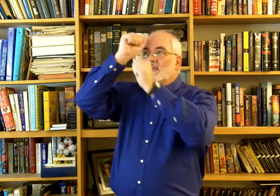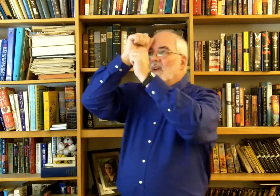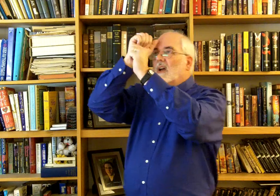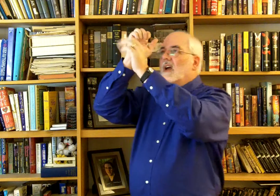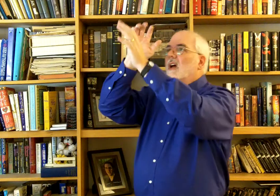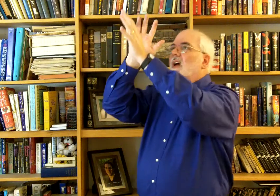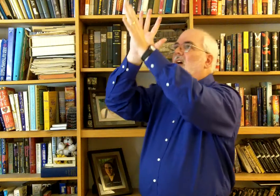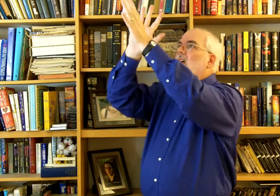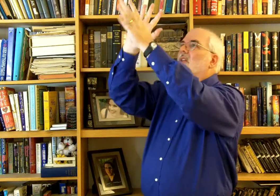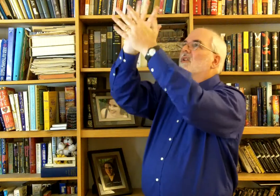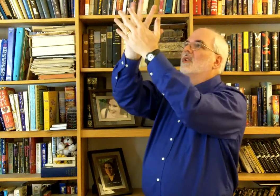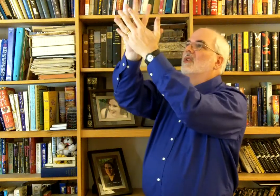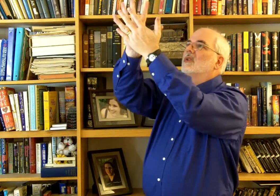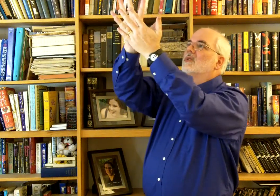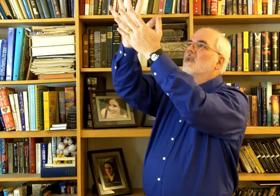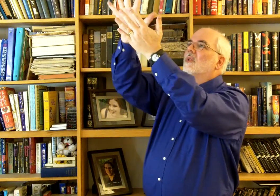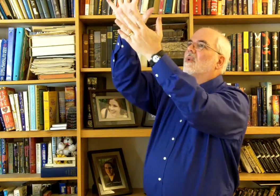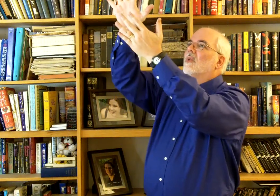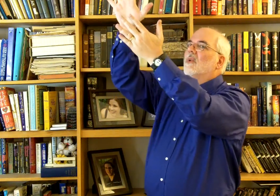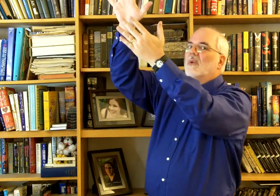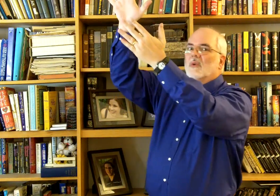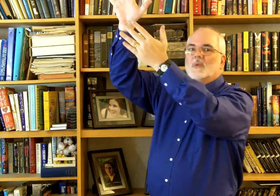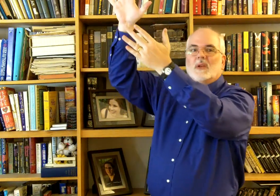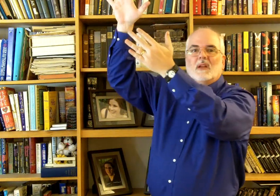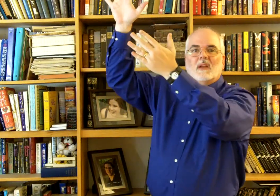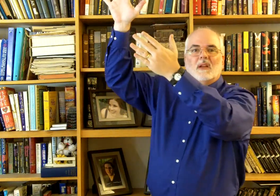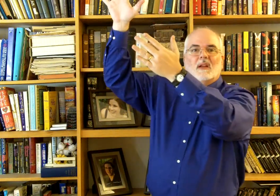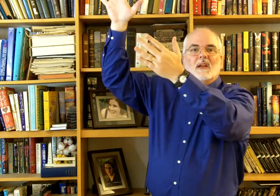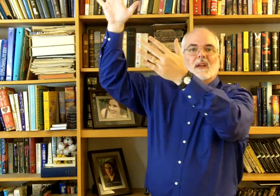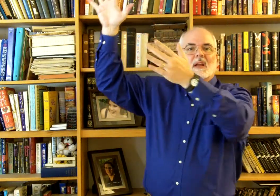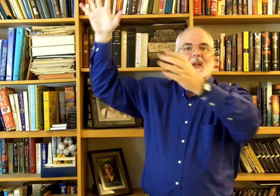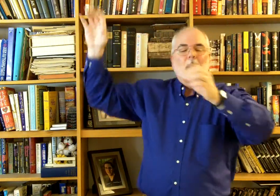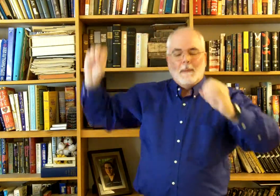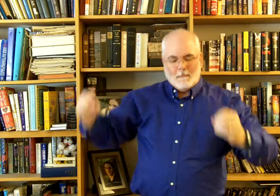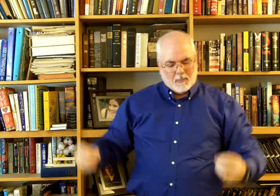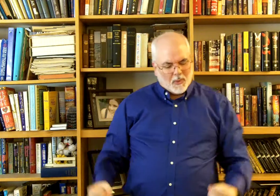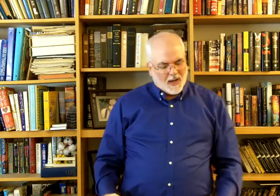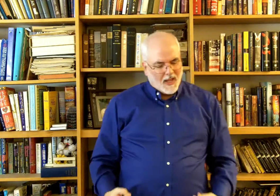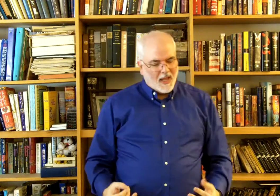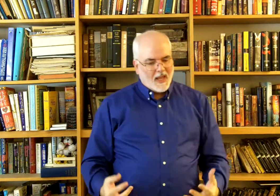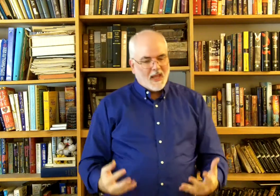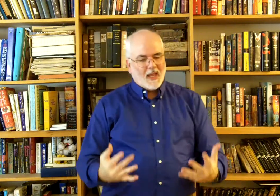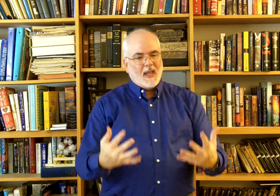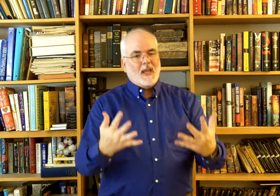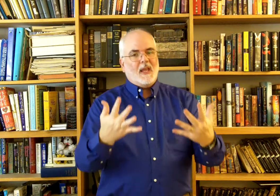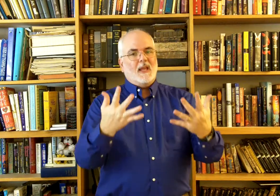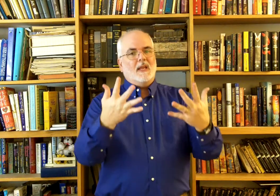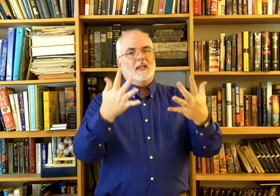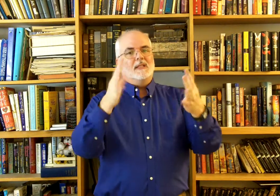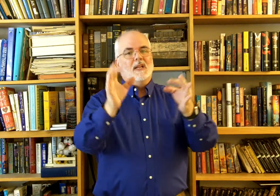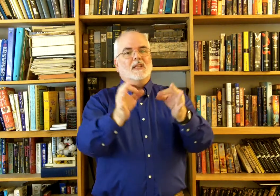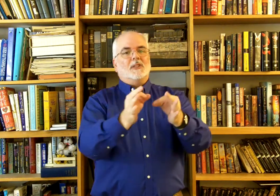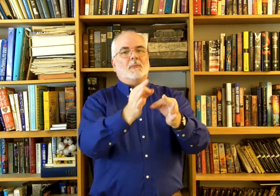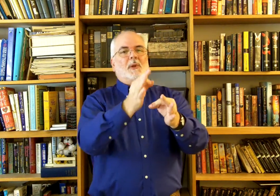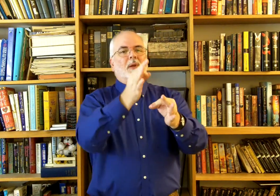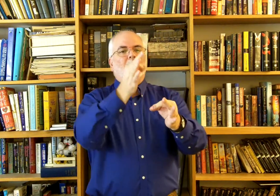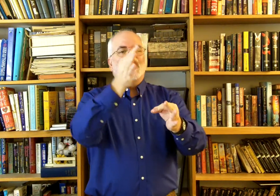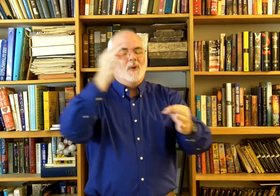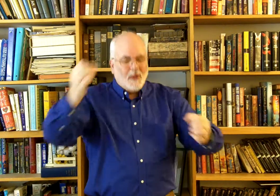Father With glory Flame Spirit